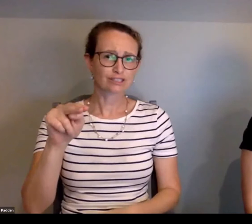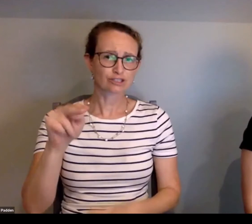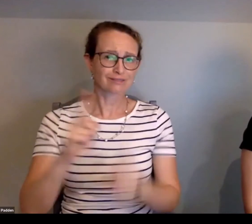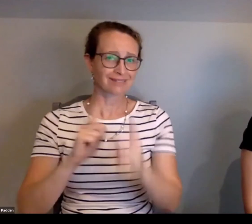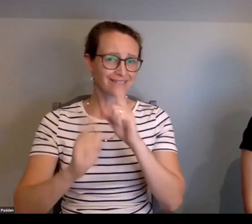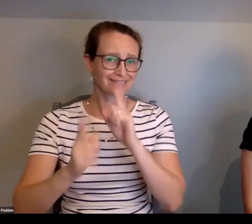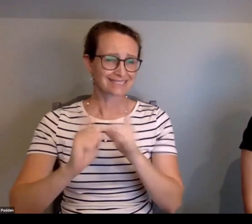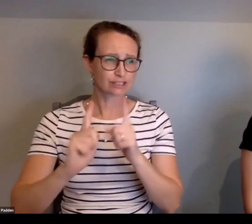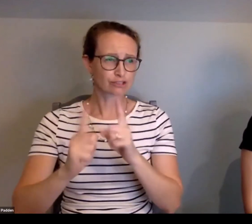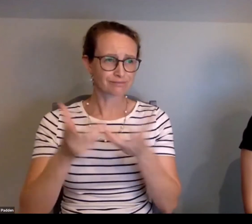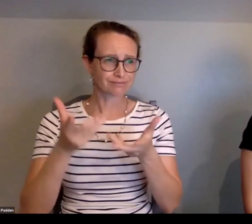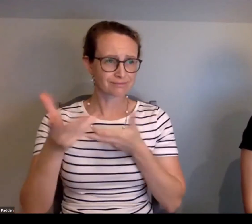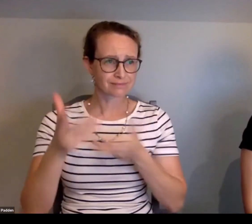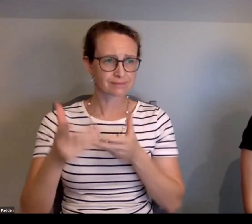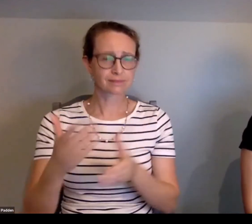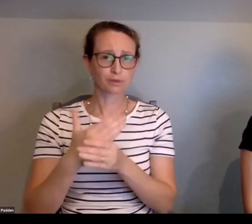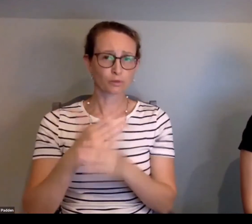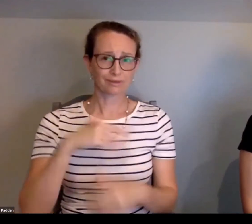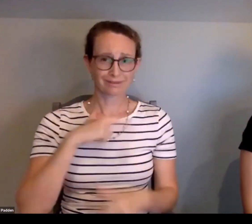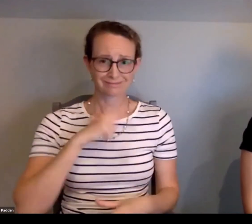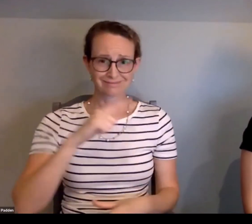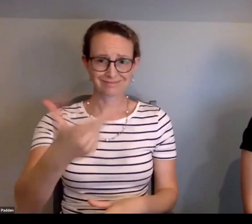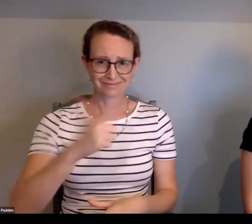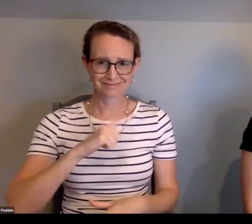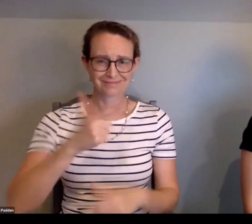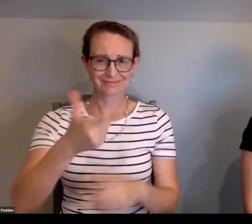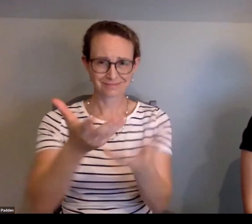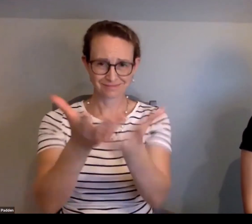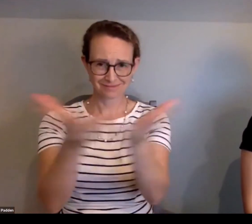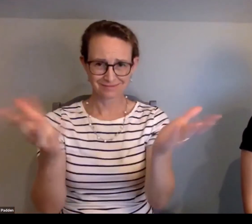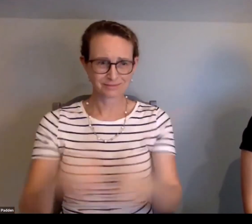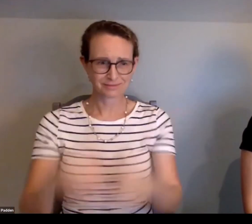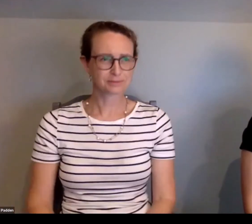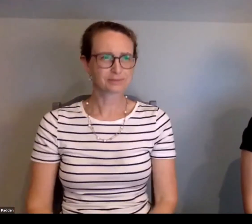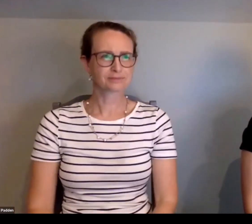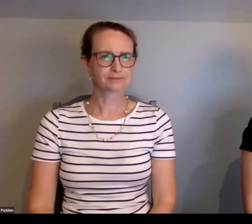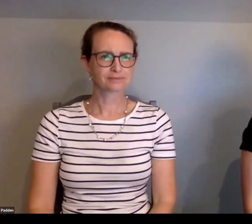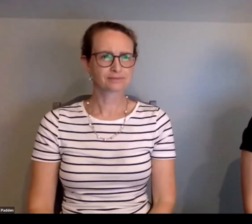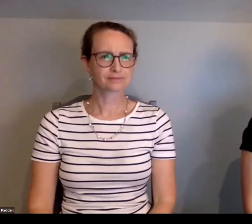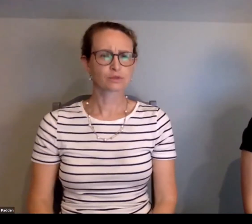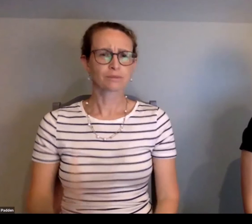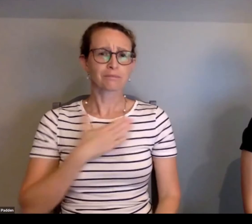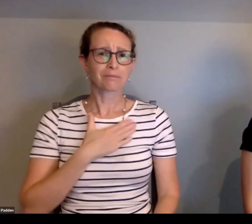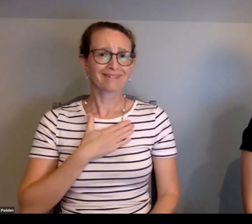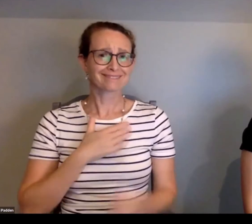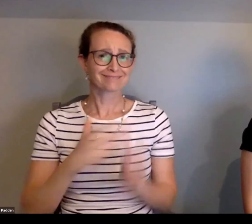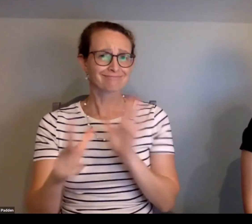And this prayer is a conversation between the leader and you, the congregation.